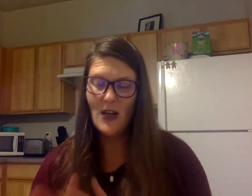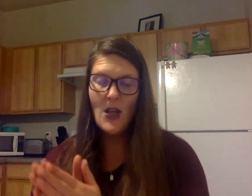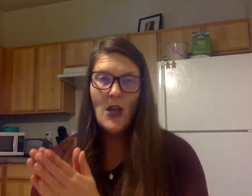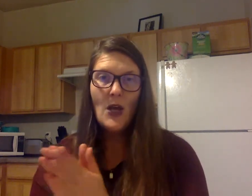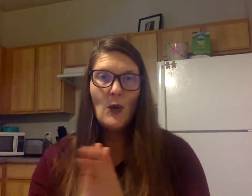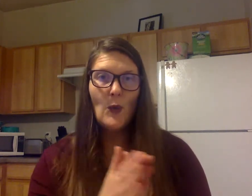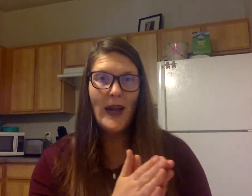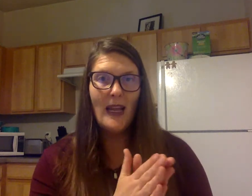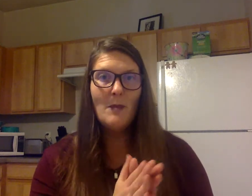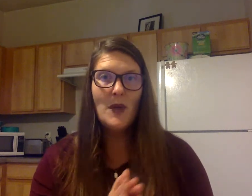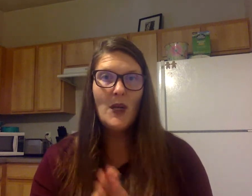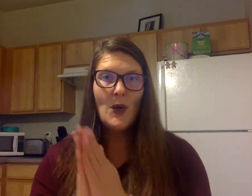We'll